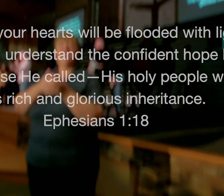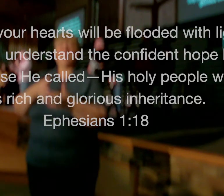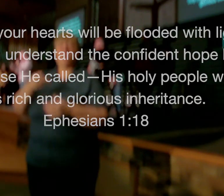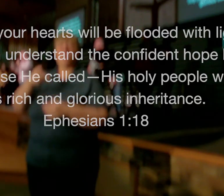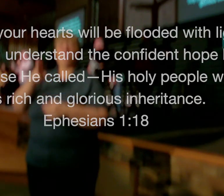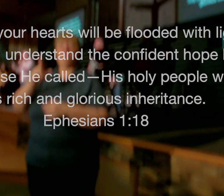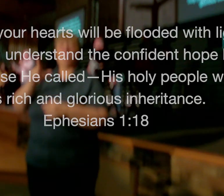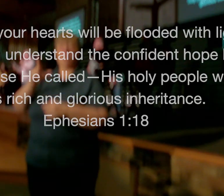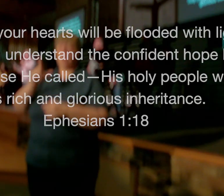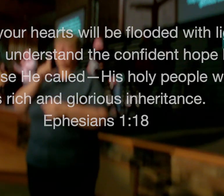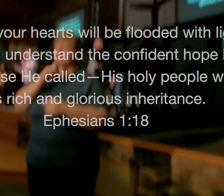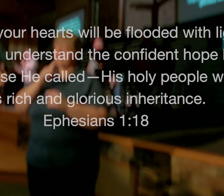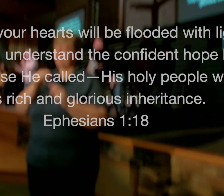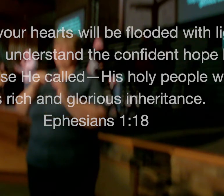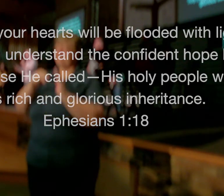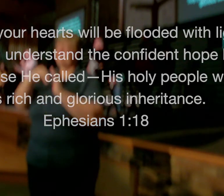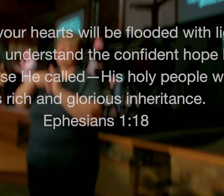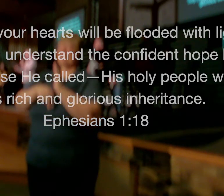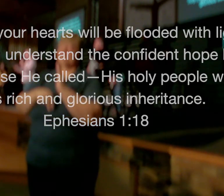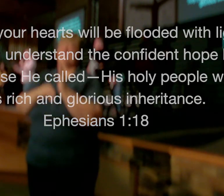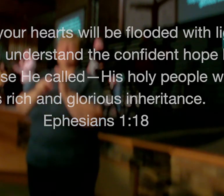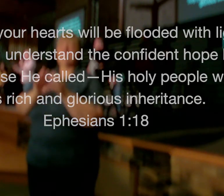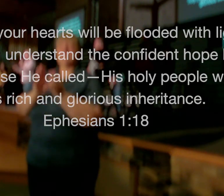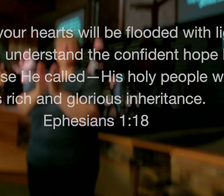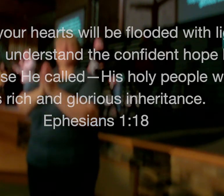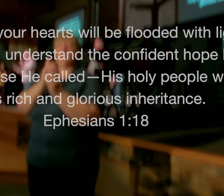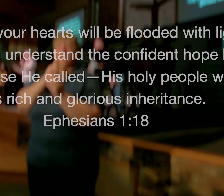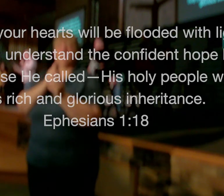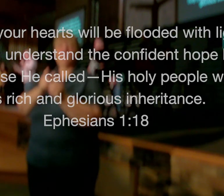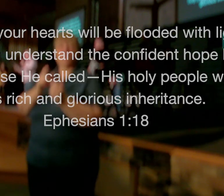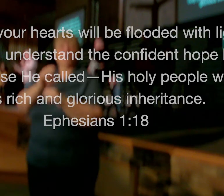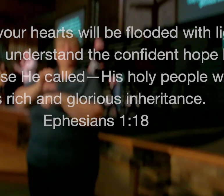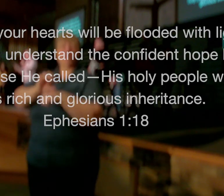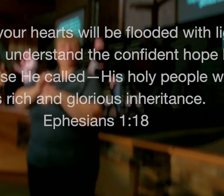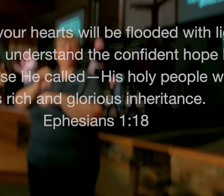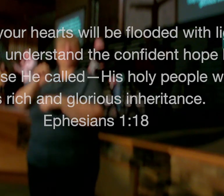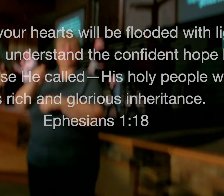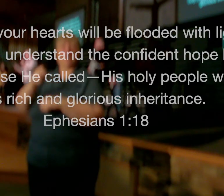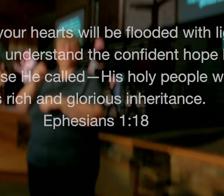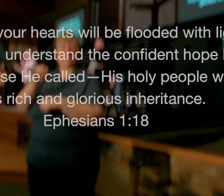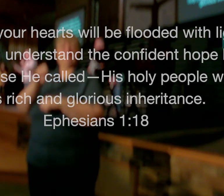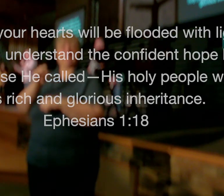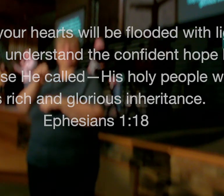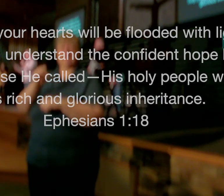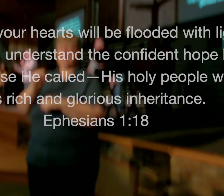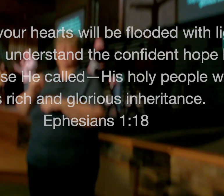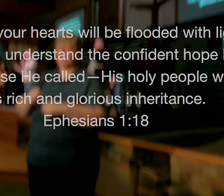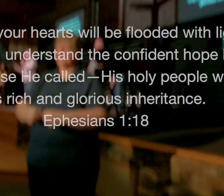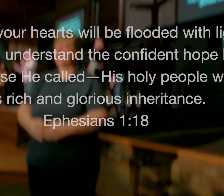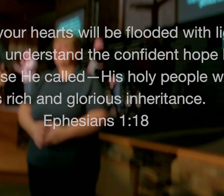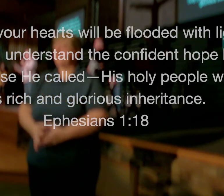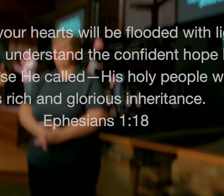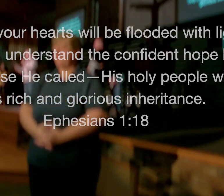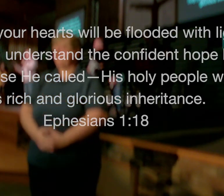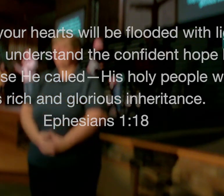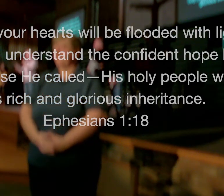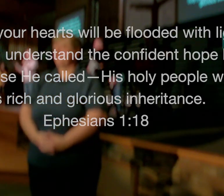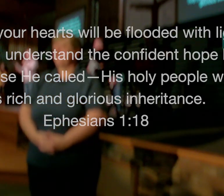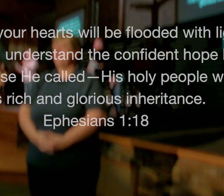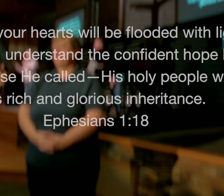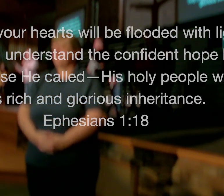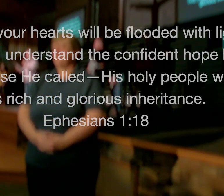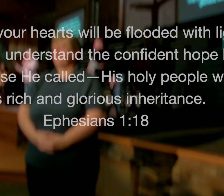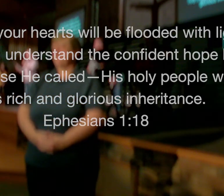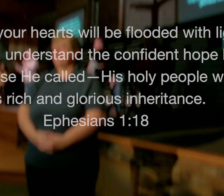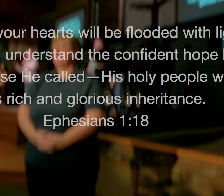what we're going to dig into today in the letter to the church in Ephesus. He writes, pray that your hearts would be flooded with light